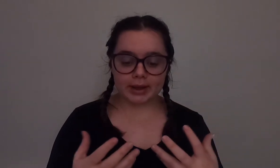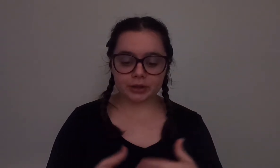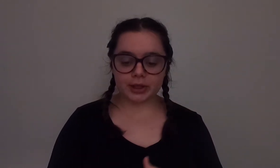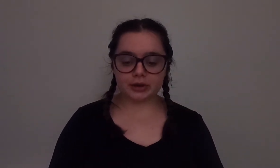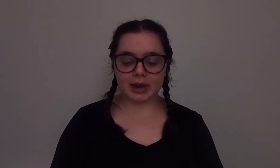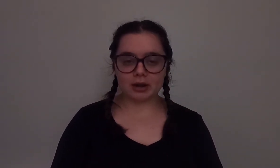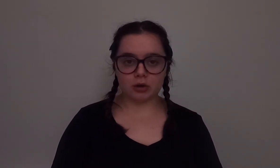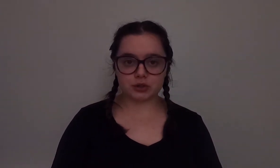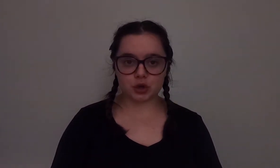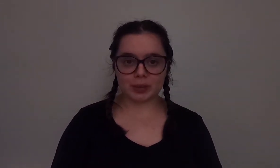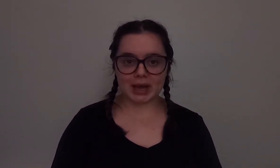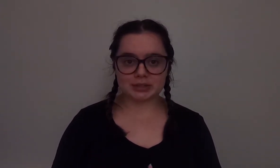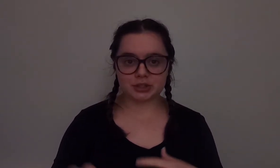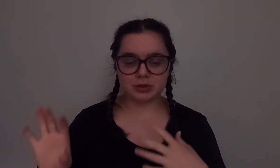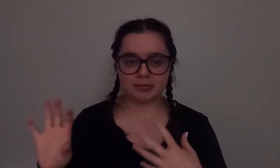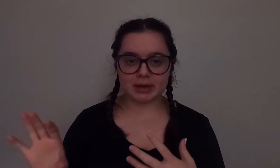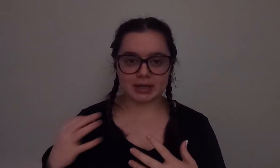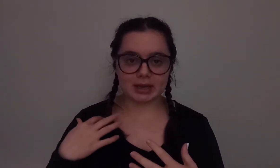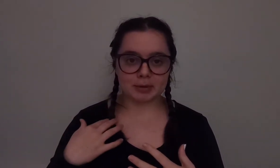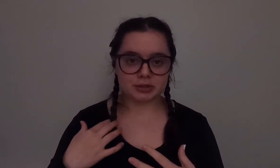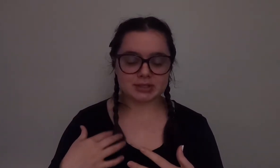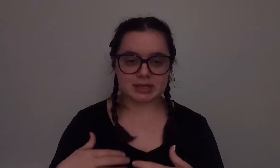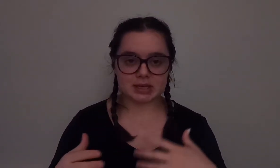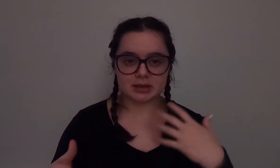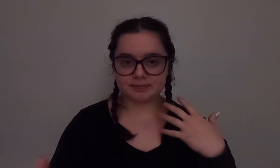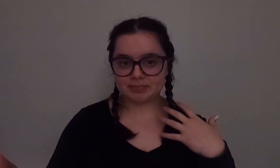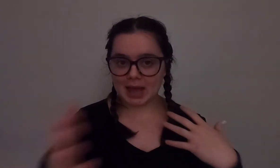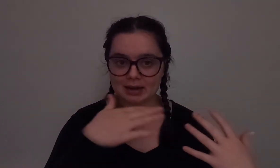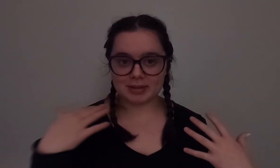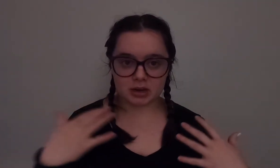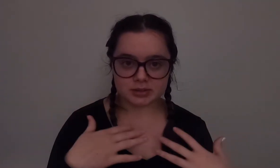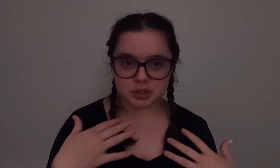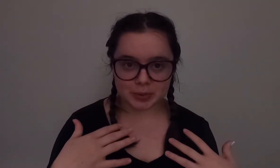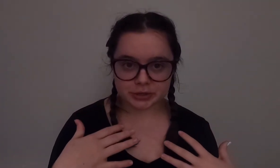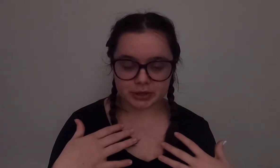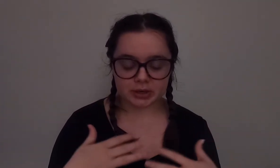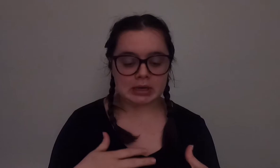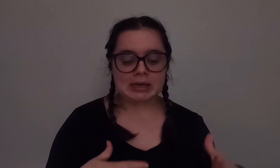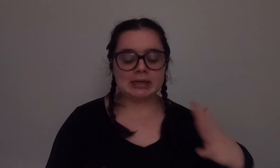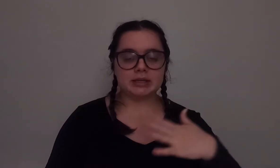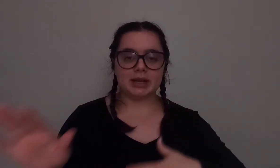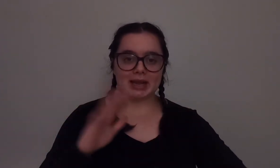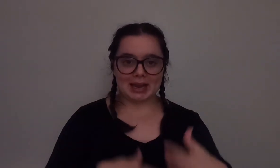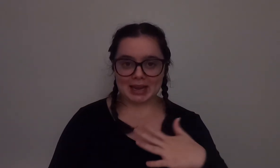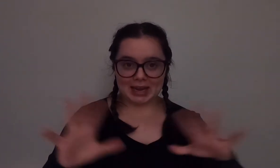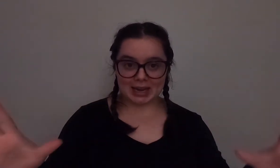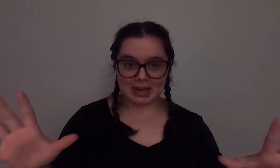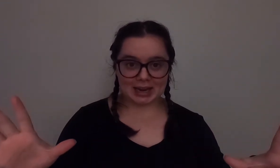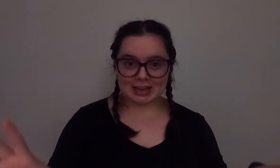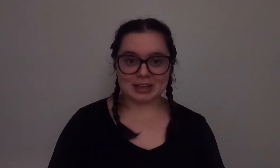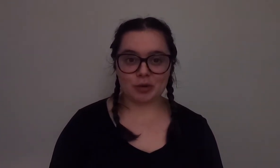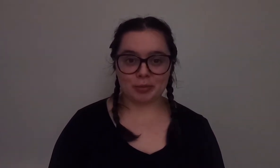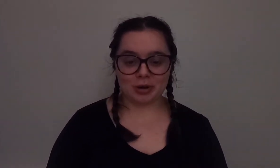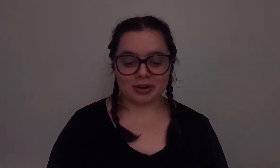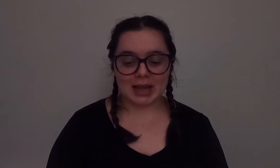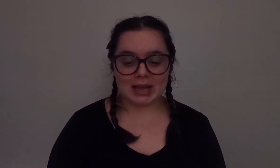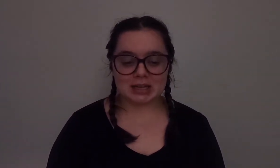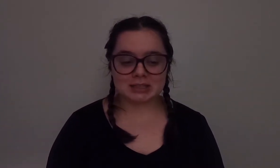regulator and also we had to do the buddy emergency out of air situation in the open water and